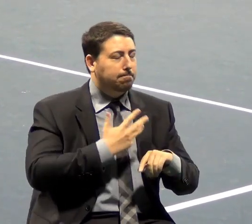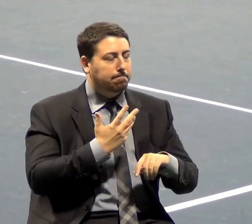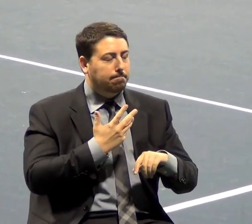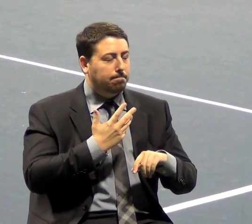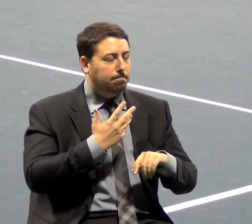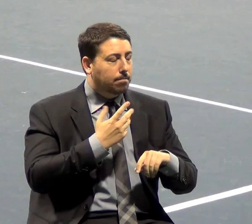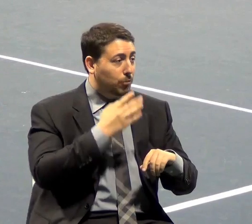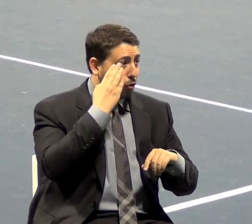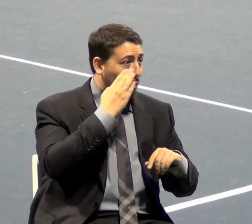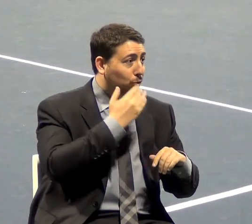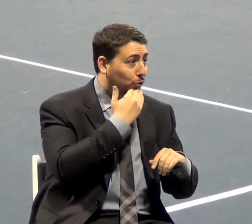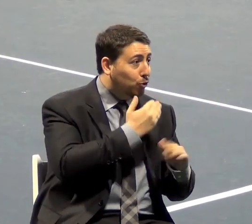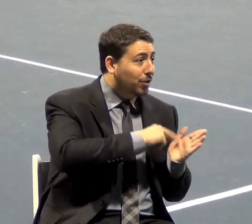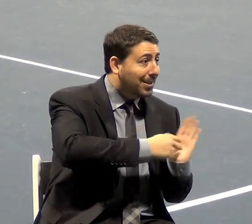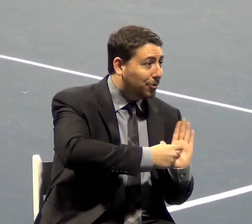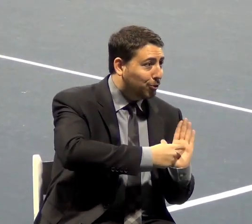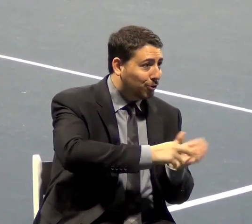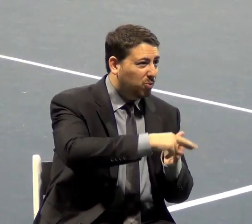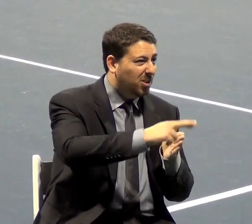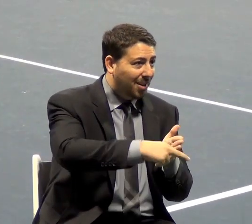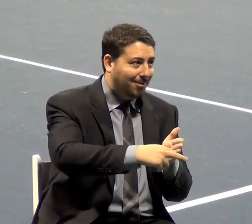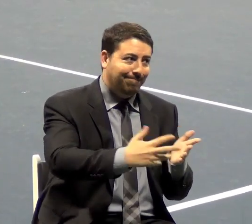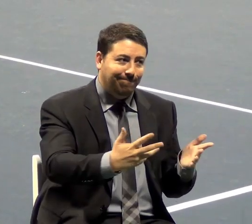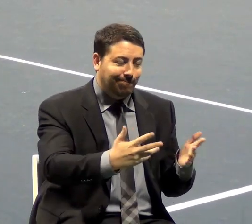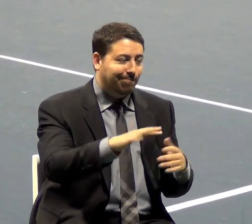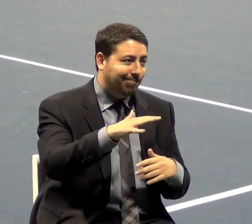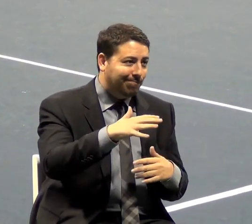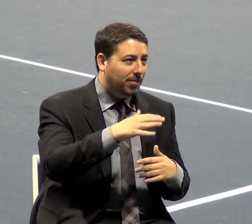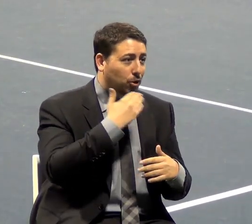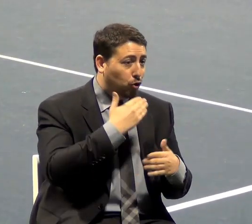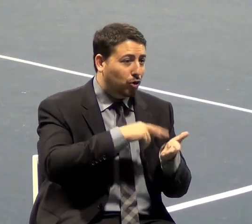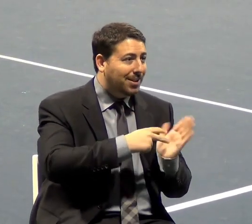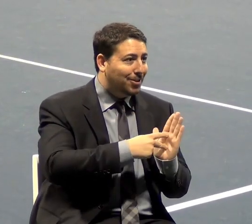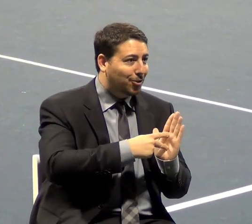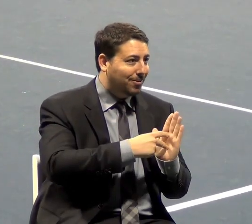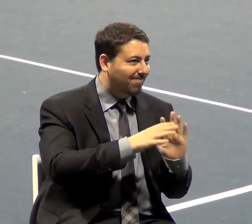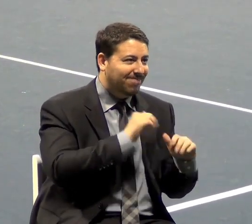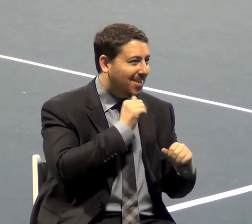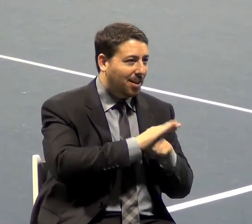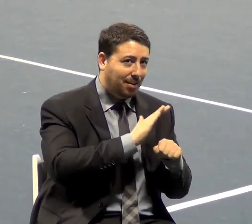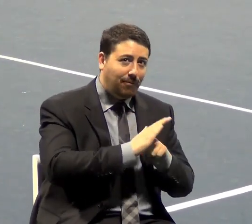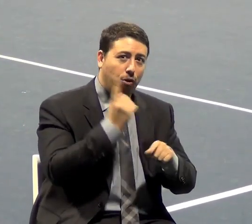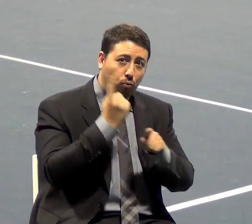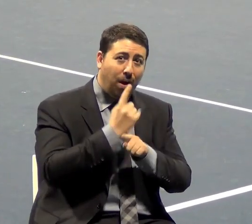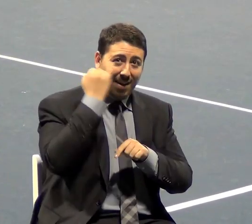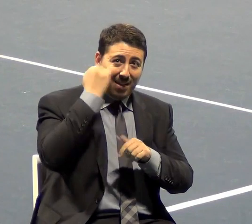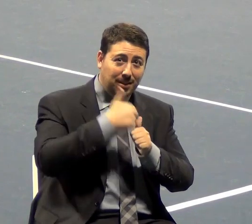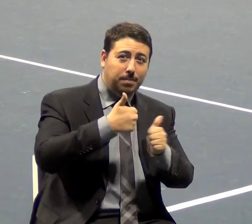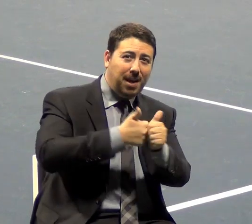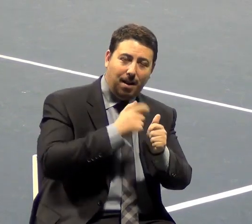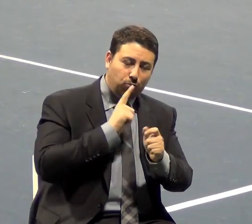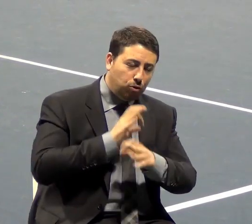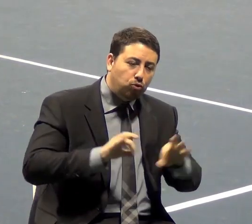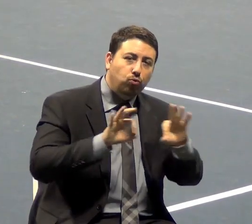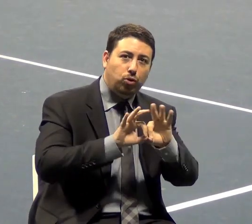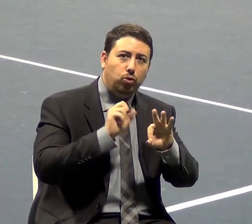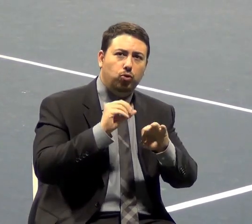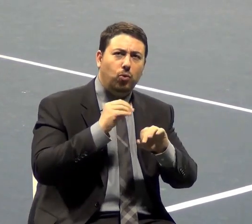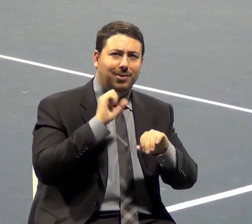intentions might get you. Good intentions aren't enough. The right ideas are critical. So there are a lot of good intentions. And people